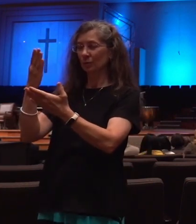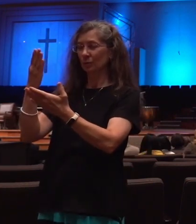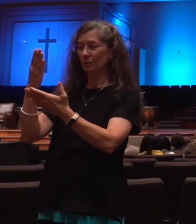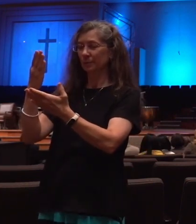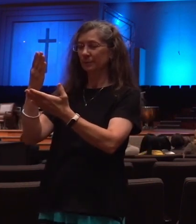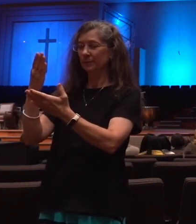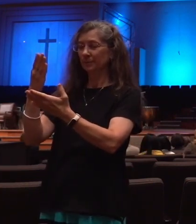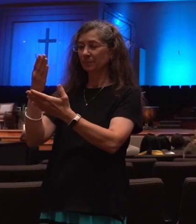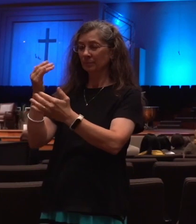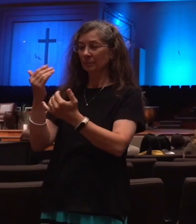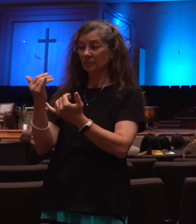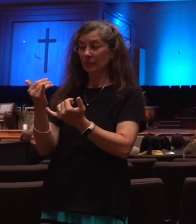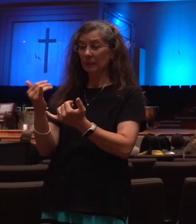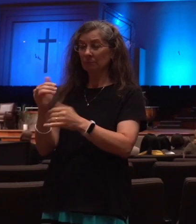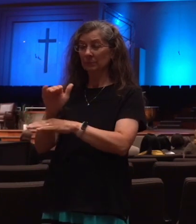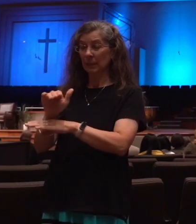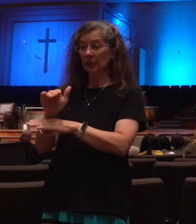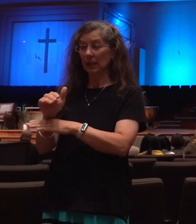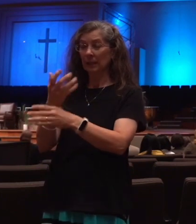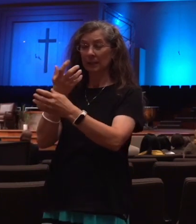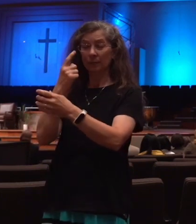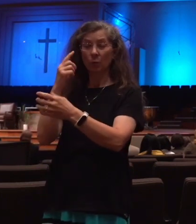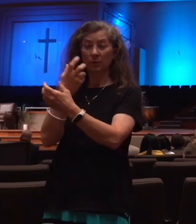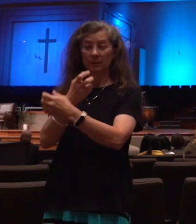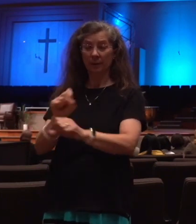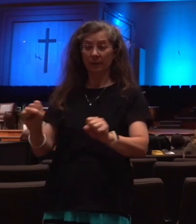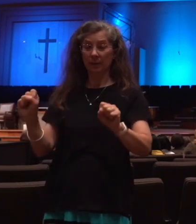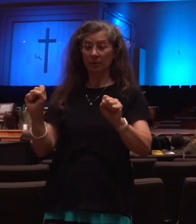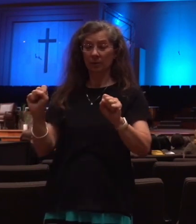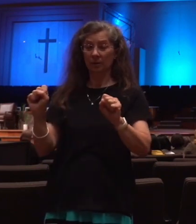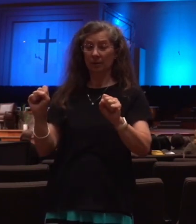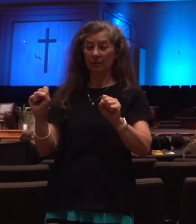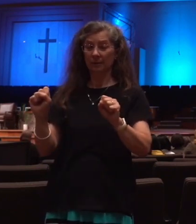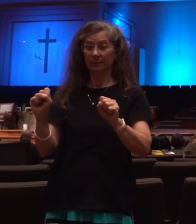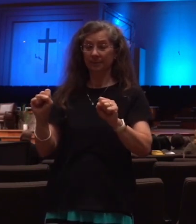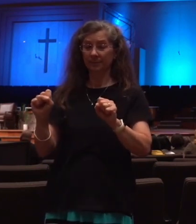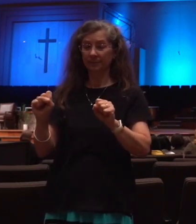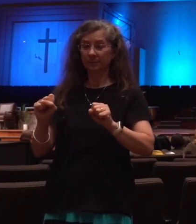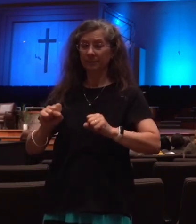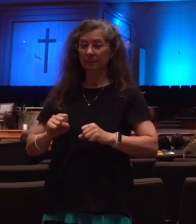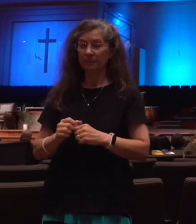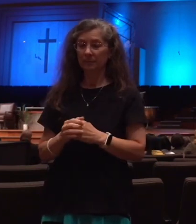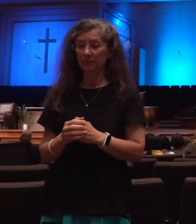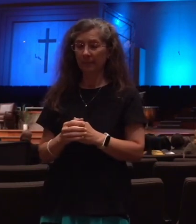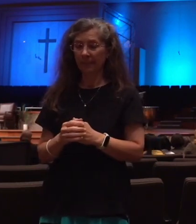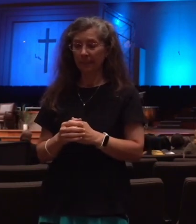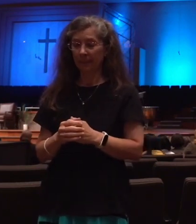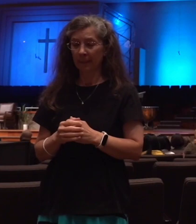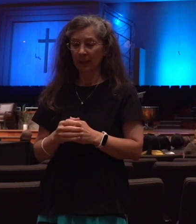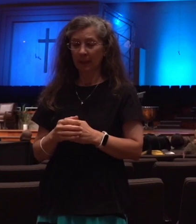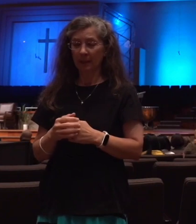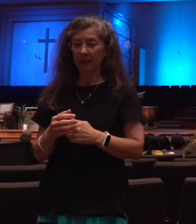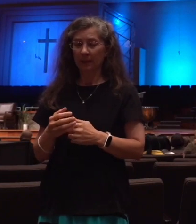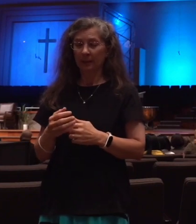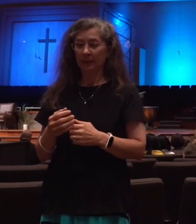to be saved so that they will be spared from this hour of temptation that the whole world will face.